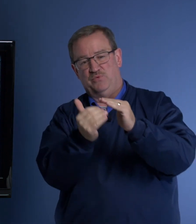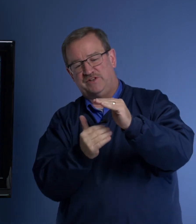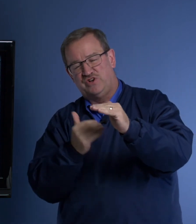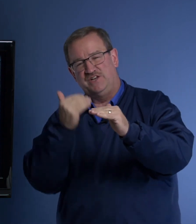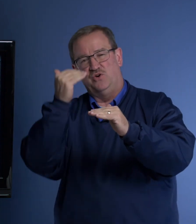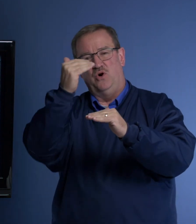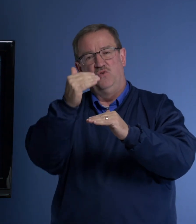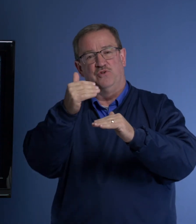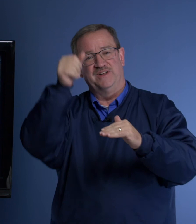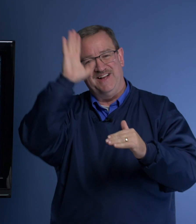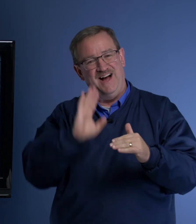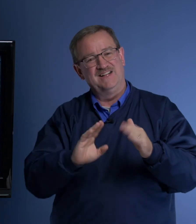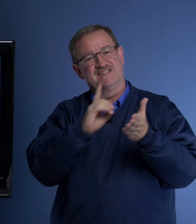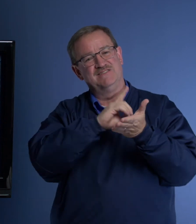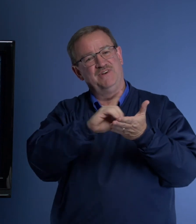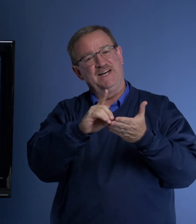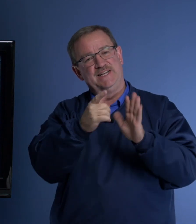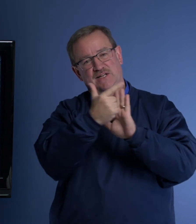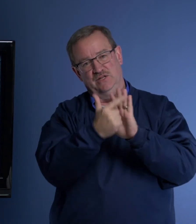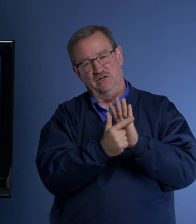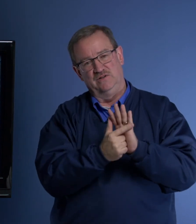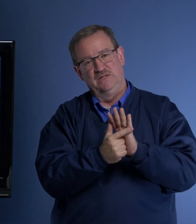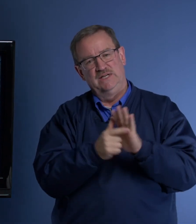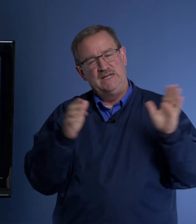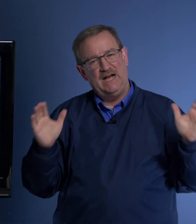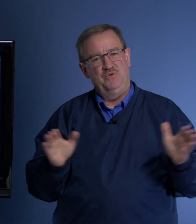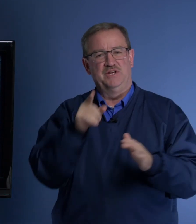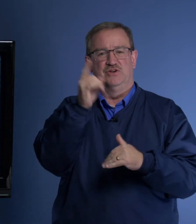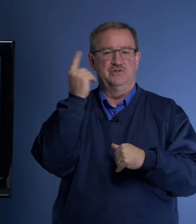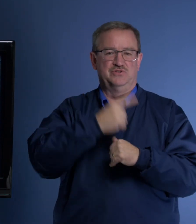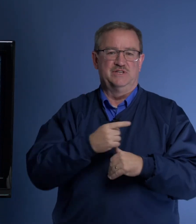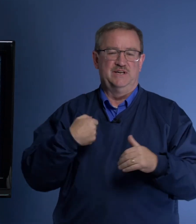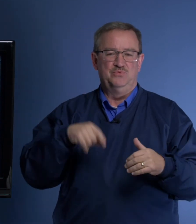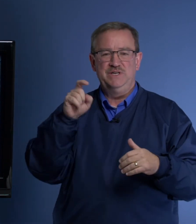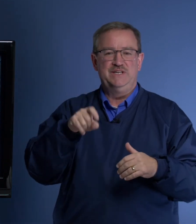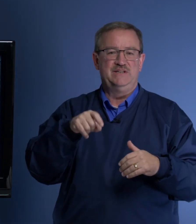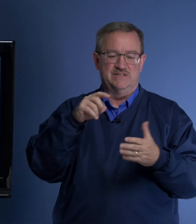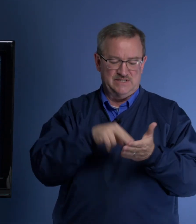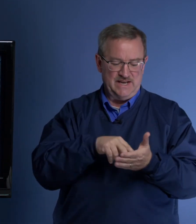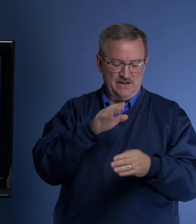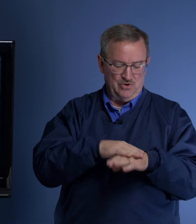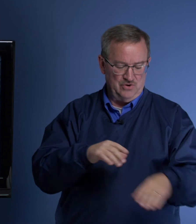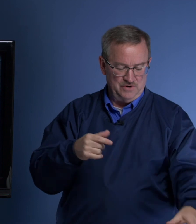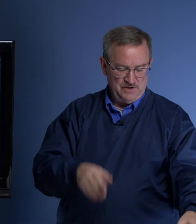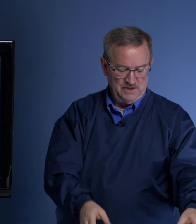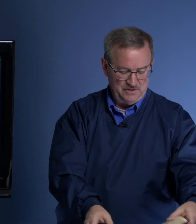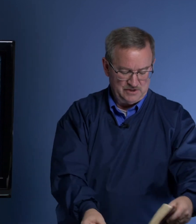went, tried to go over God's divine law. I want to encourage you today. We need to stand on this